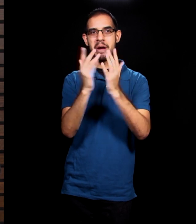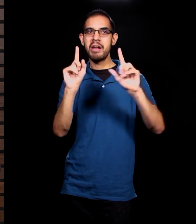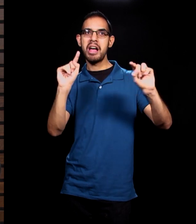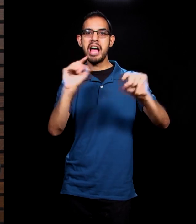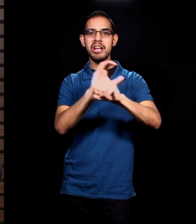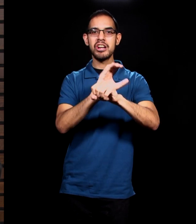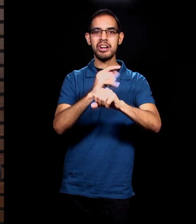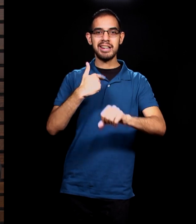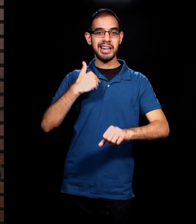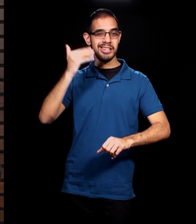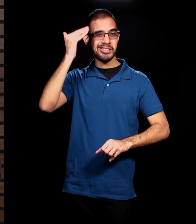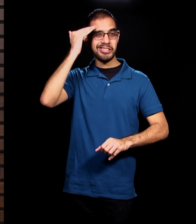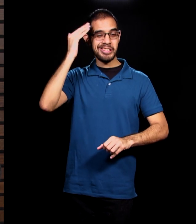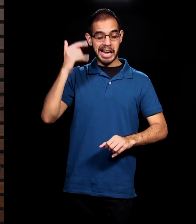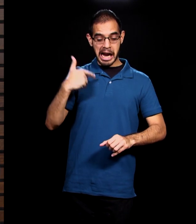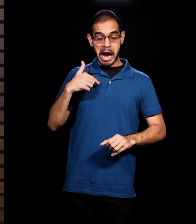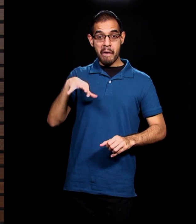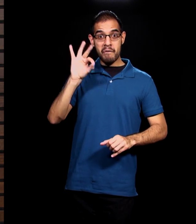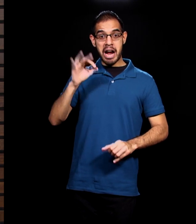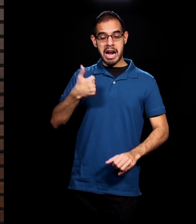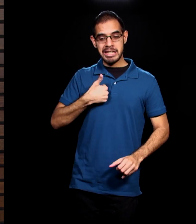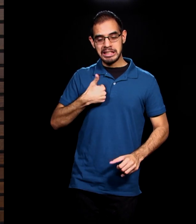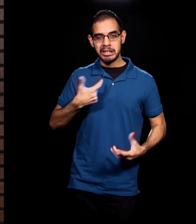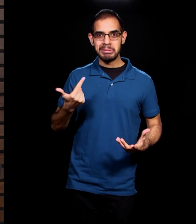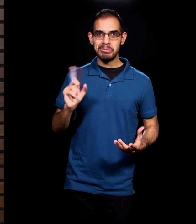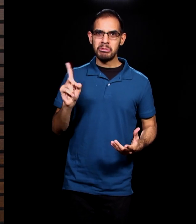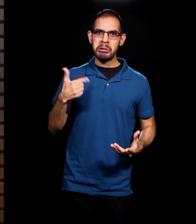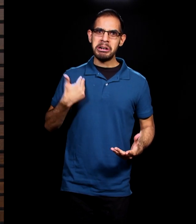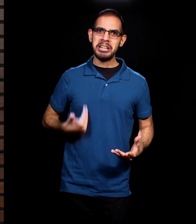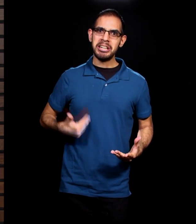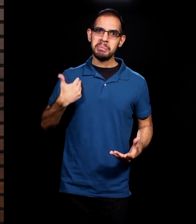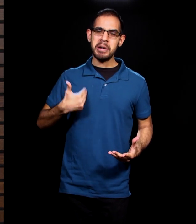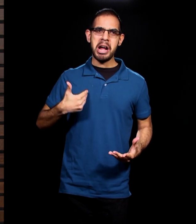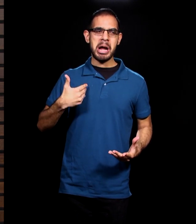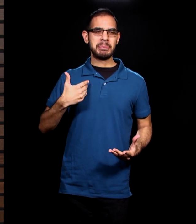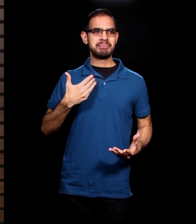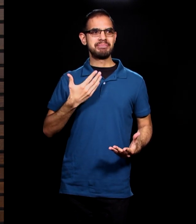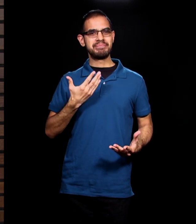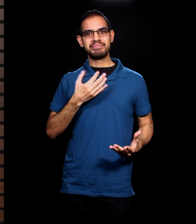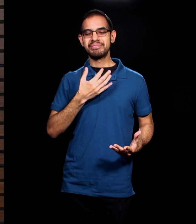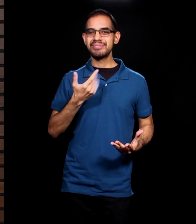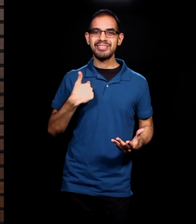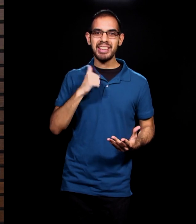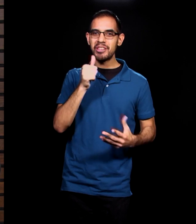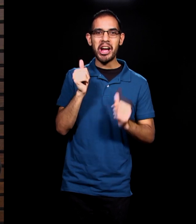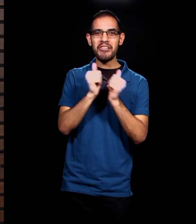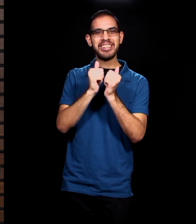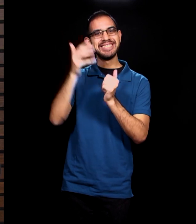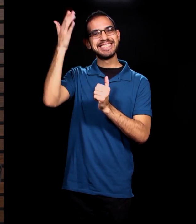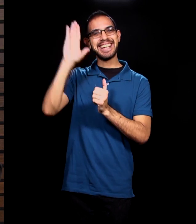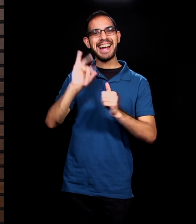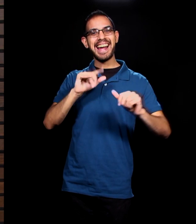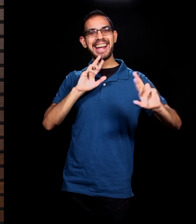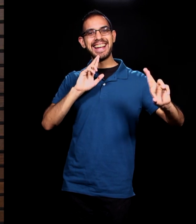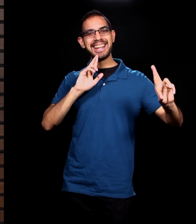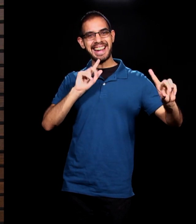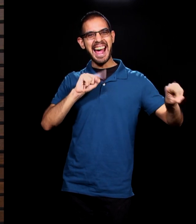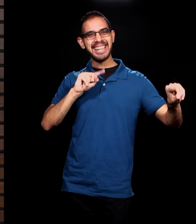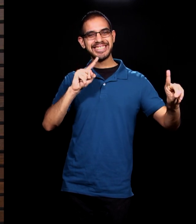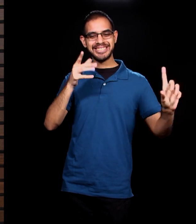I found myself asking this question, where am I? And I wasn't with God. And so he asks us this question, and he asks